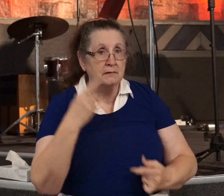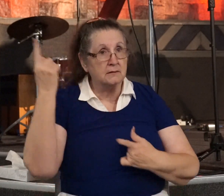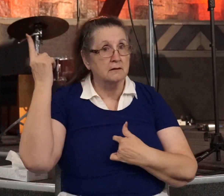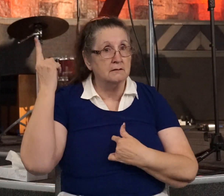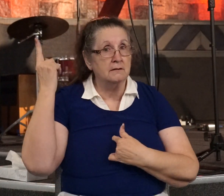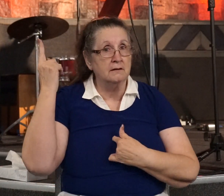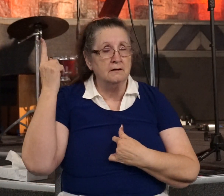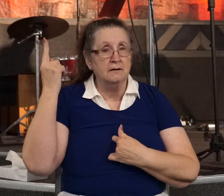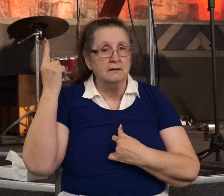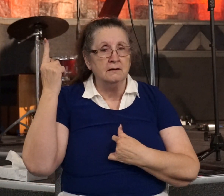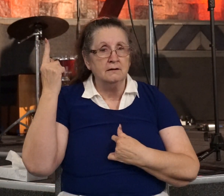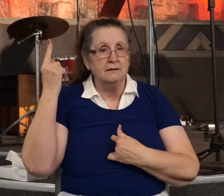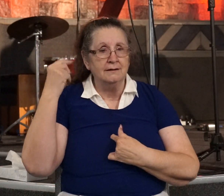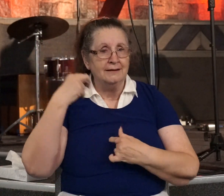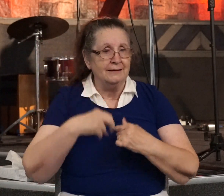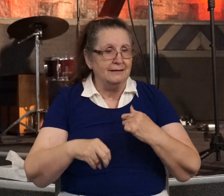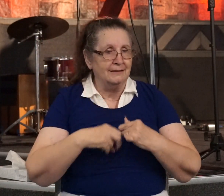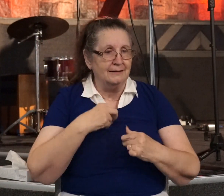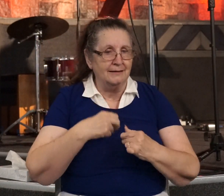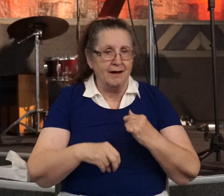then he told him, it is hard for you to kick against the goads.